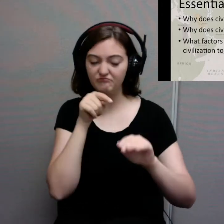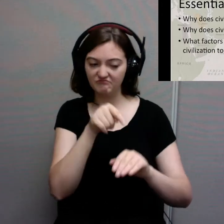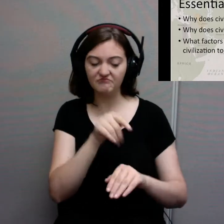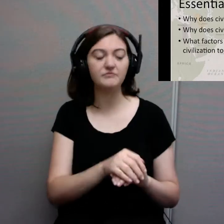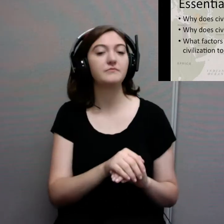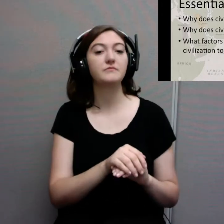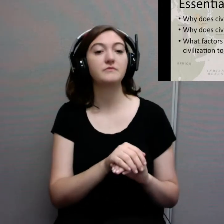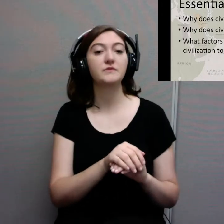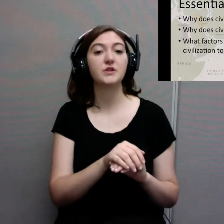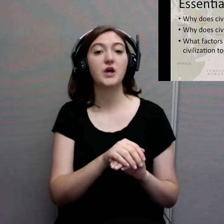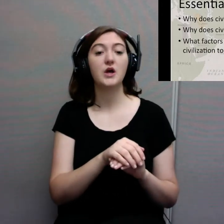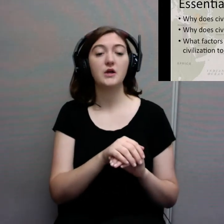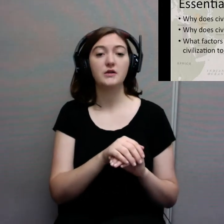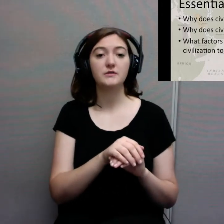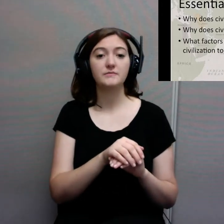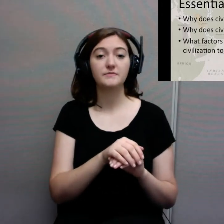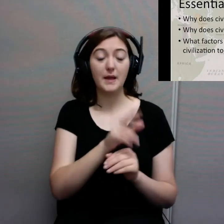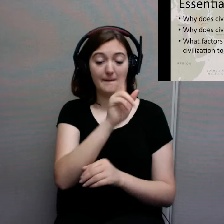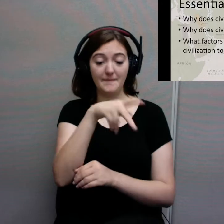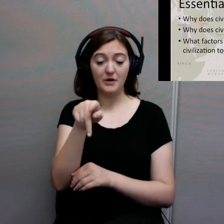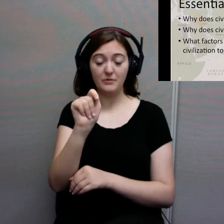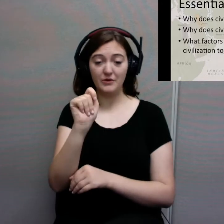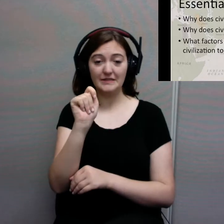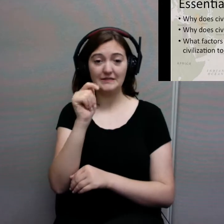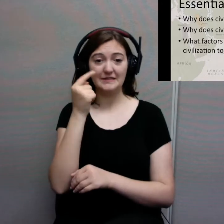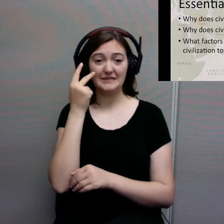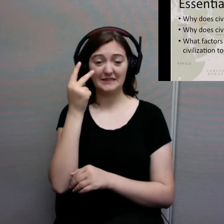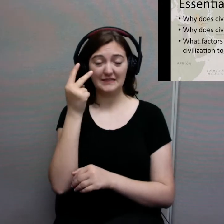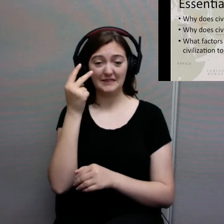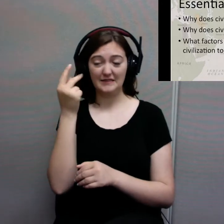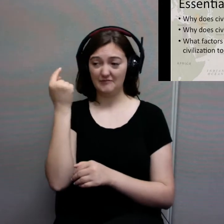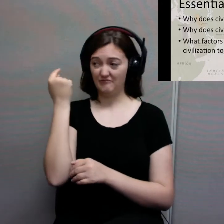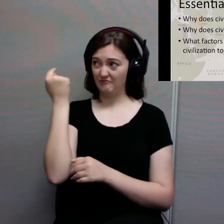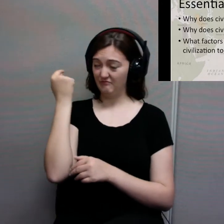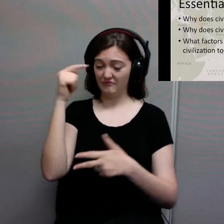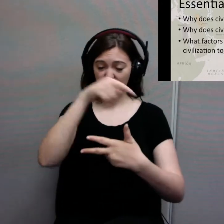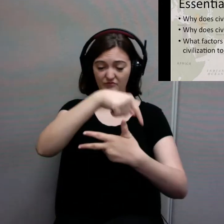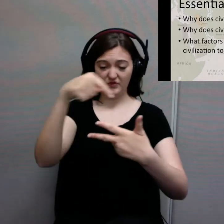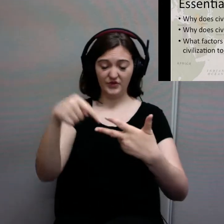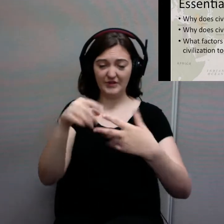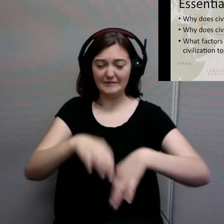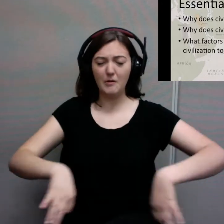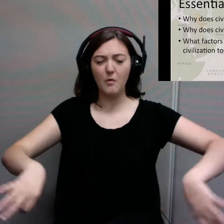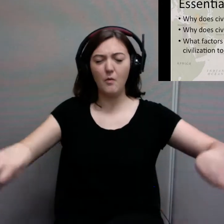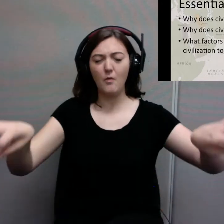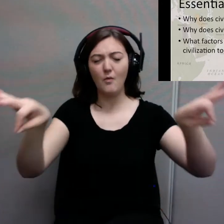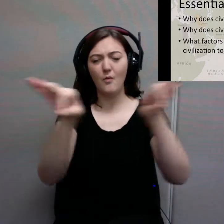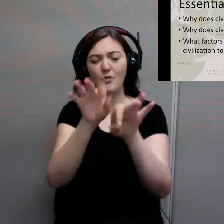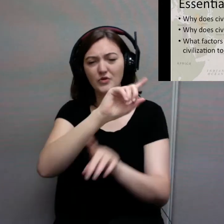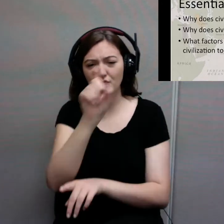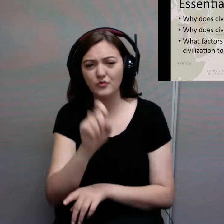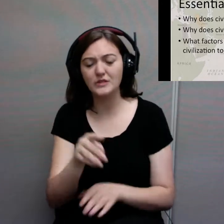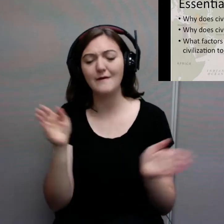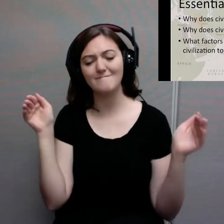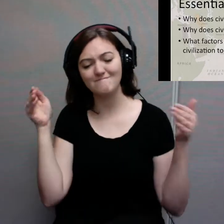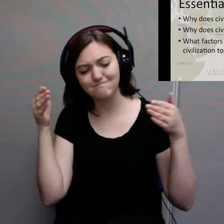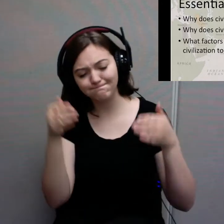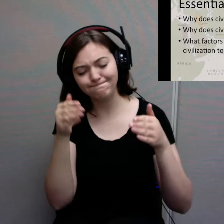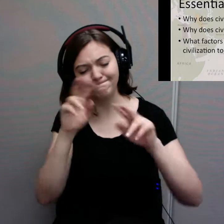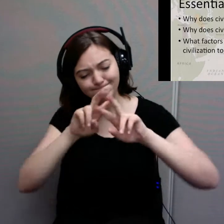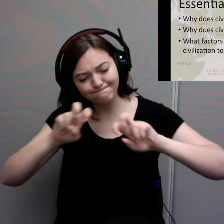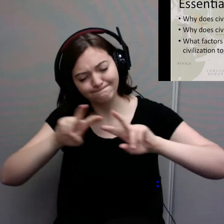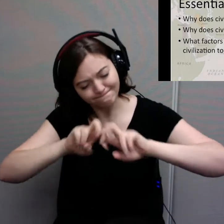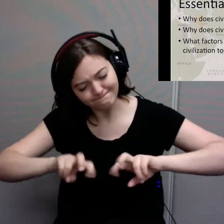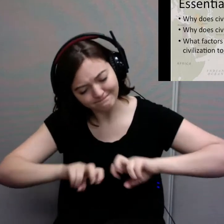have some questions, some essential questions, the things that we are really going to focus on learning through this PowerPoint. And the essential